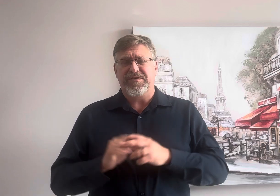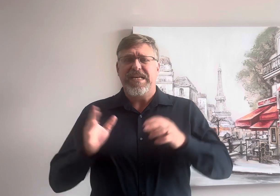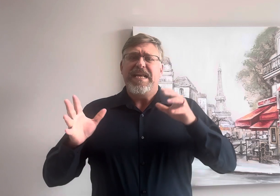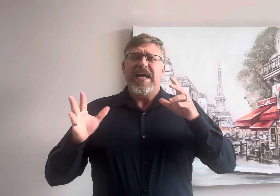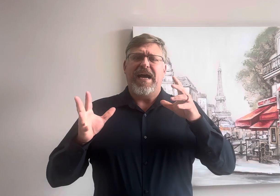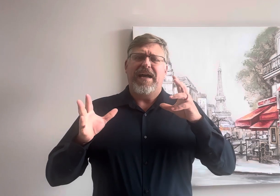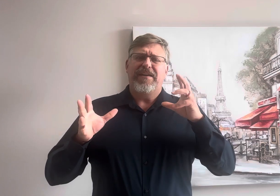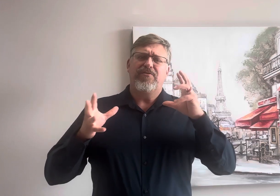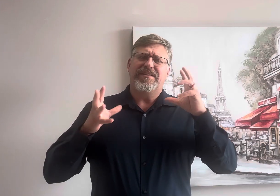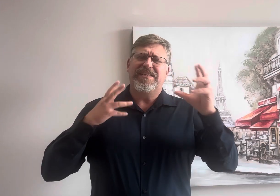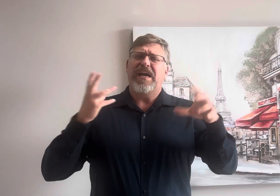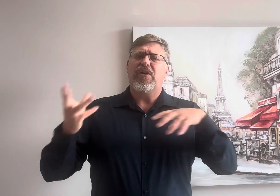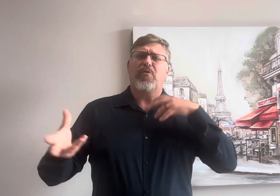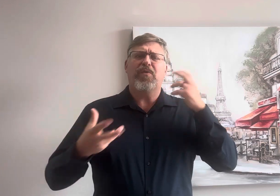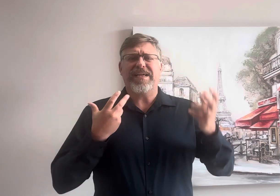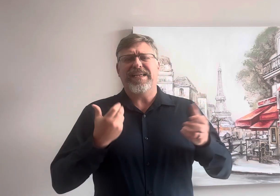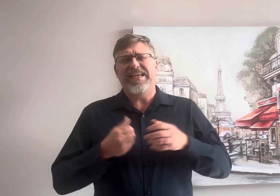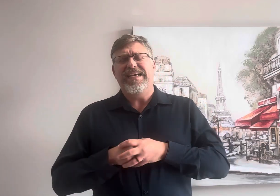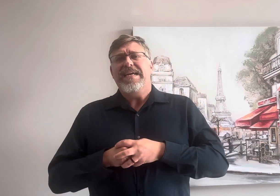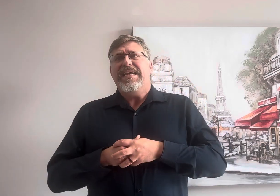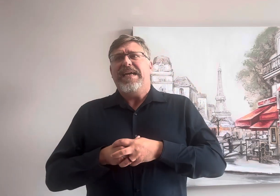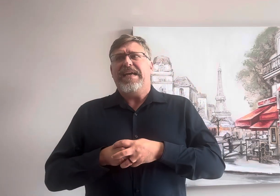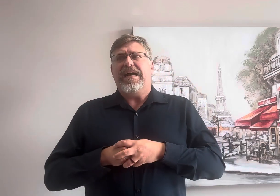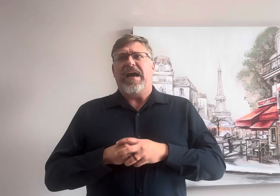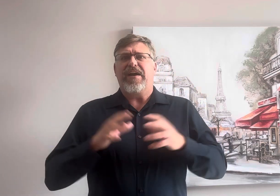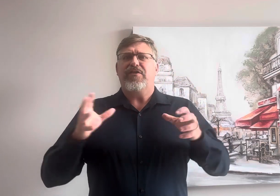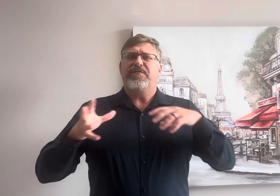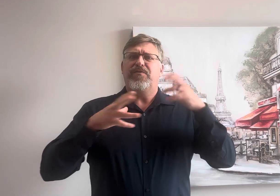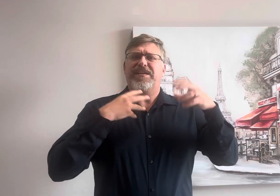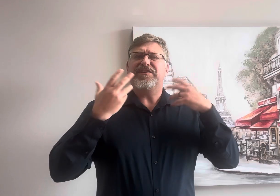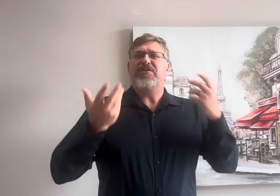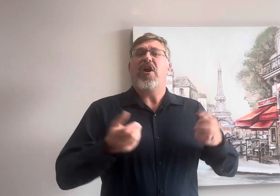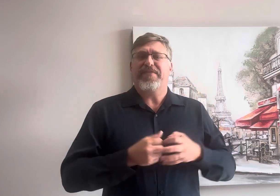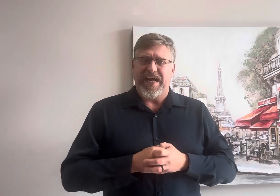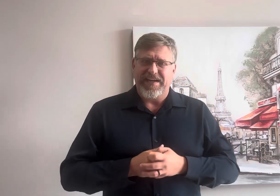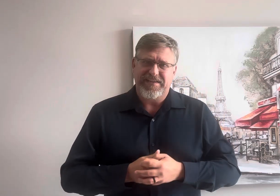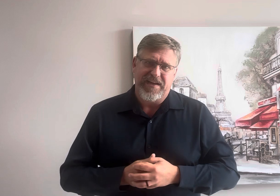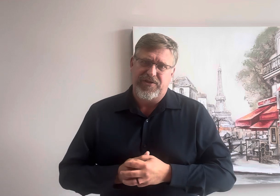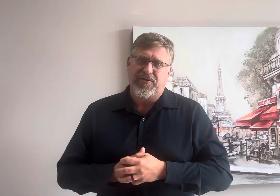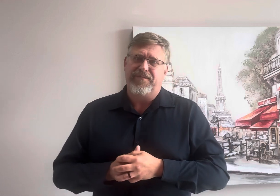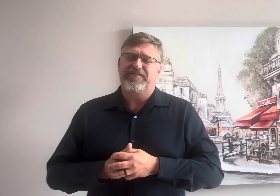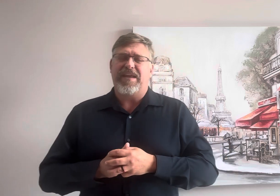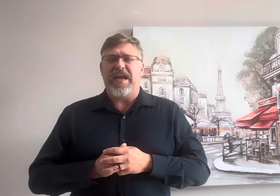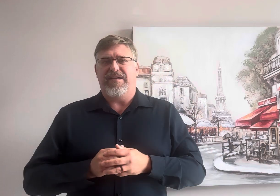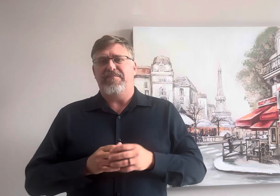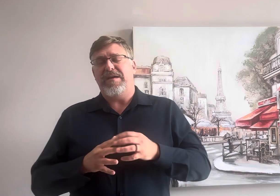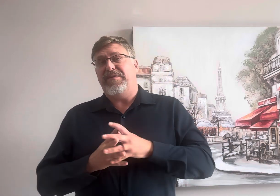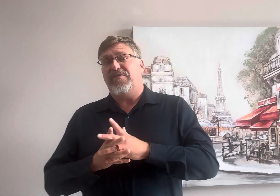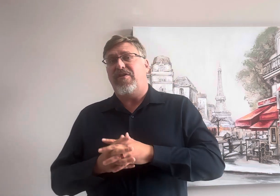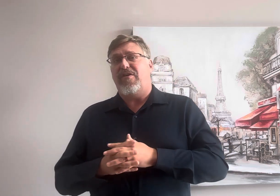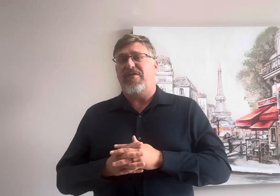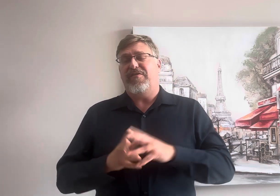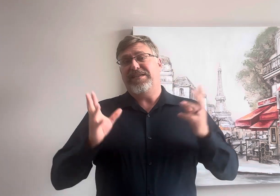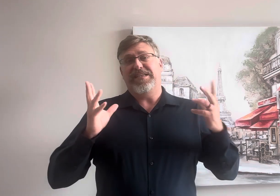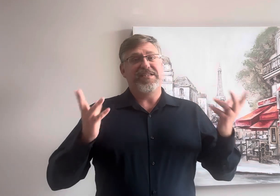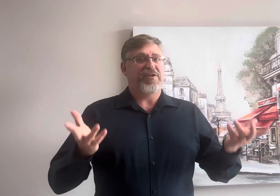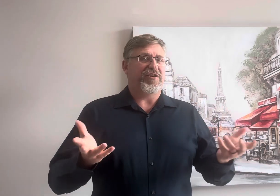uh you can see how quickly i could view it as not that essential and maybe there are it's easier to